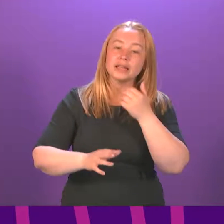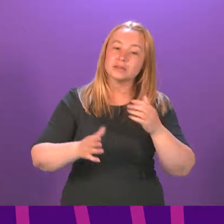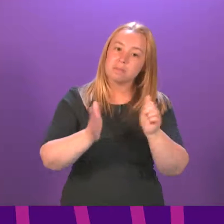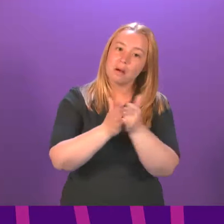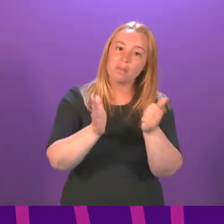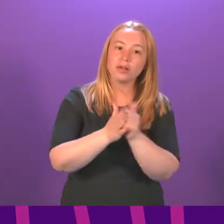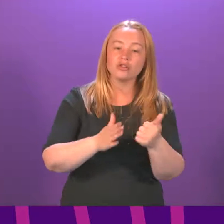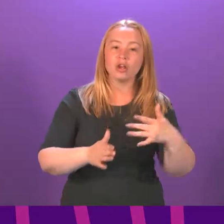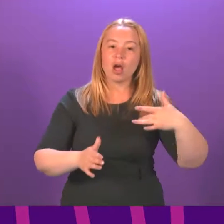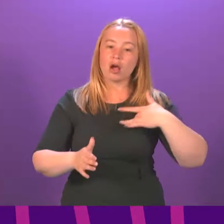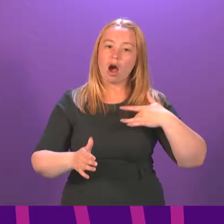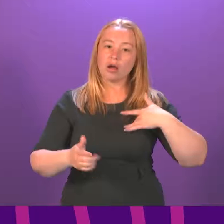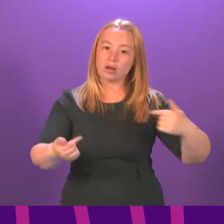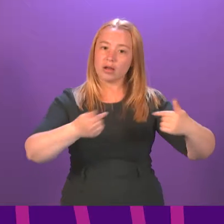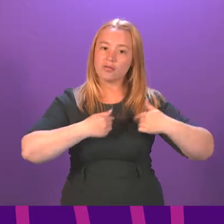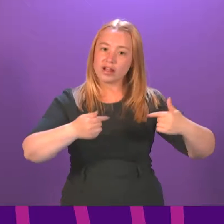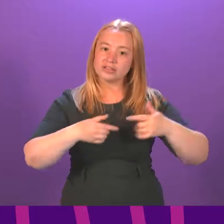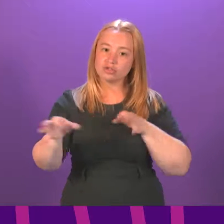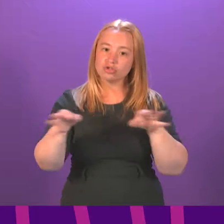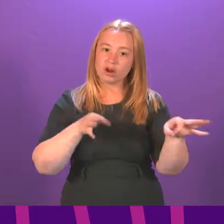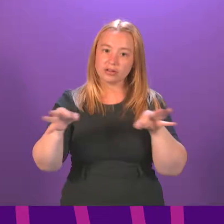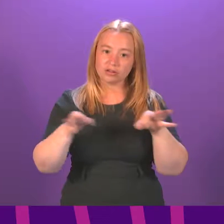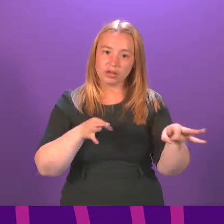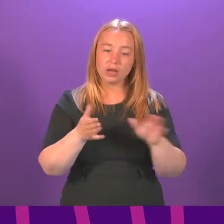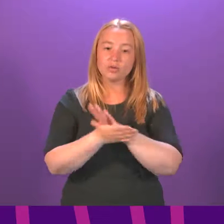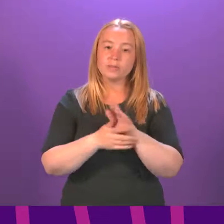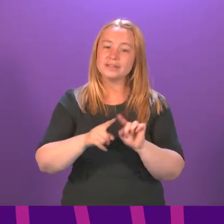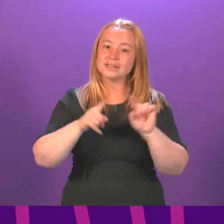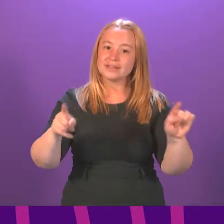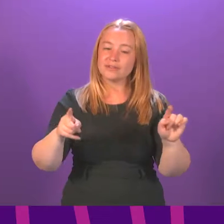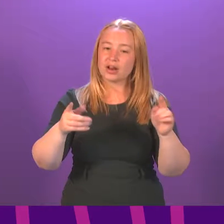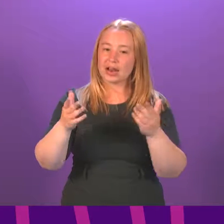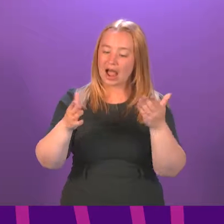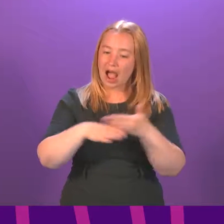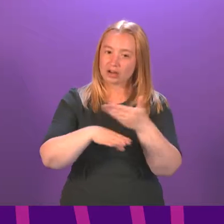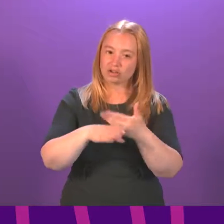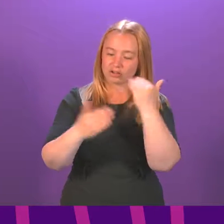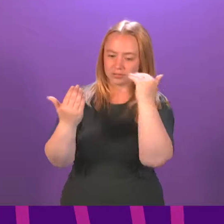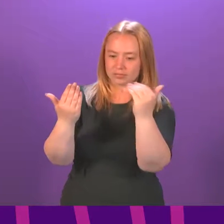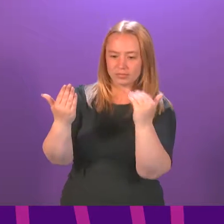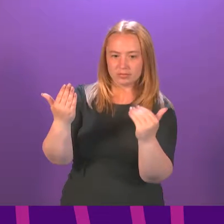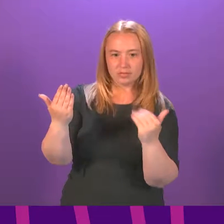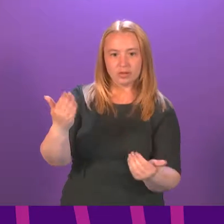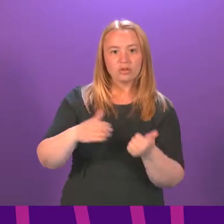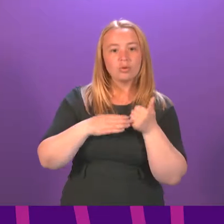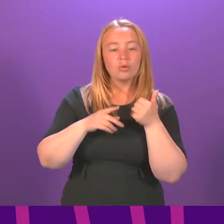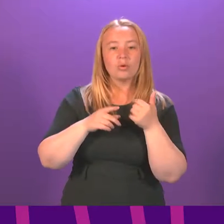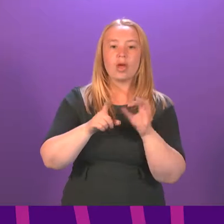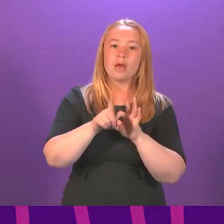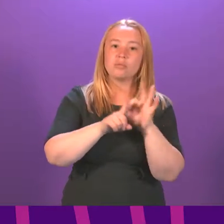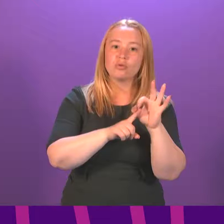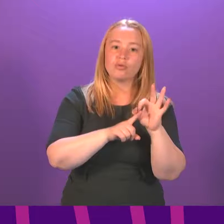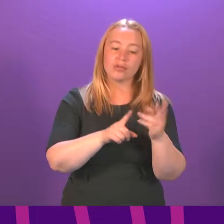cardiac arrest strategy, which sets out a number of actions across the chain of survival, including actions to improve bystandard